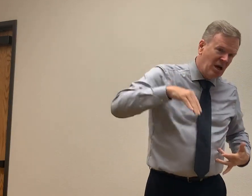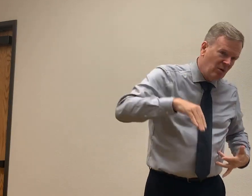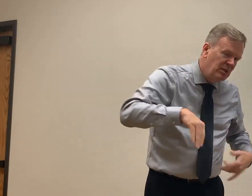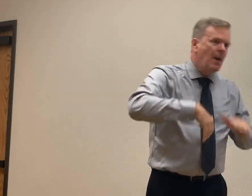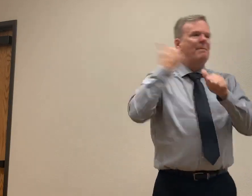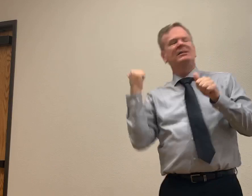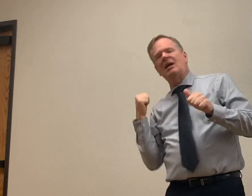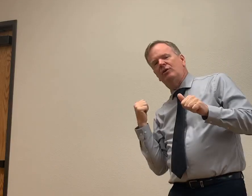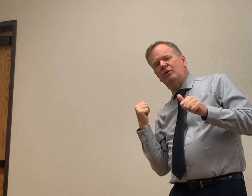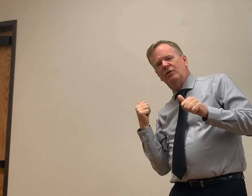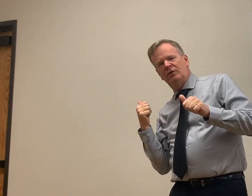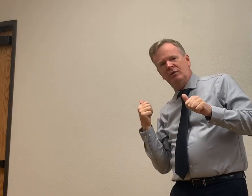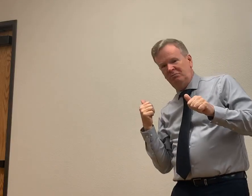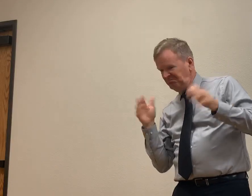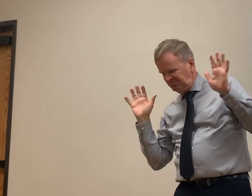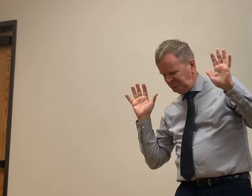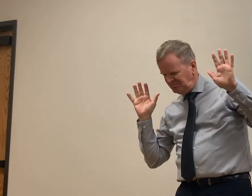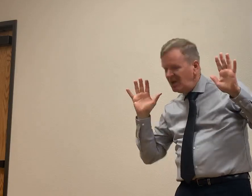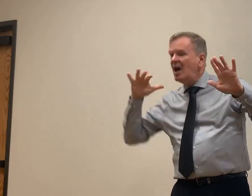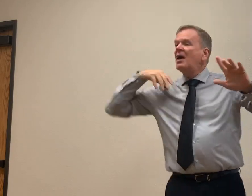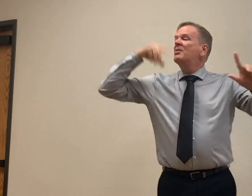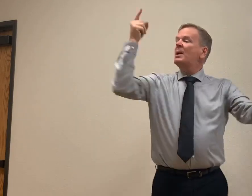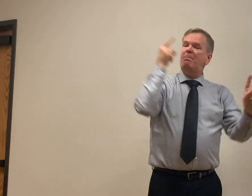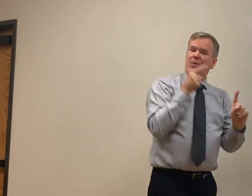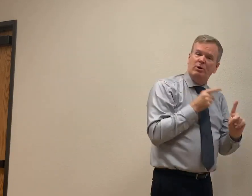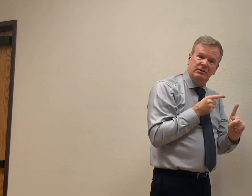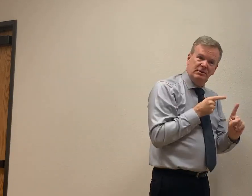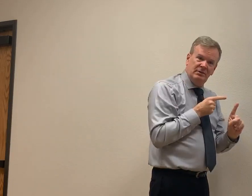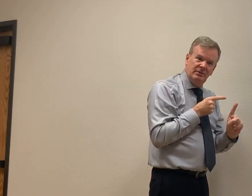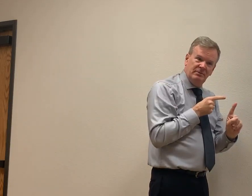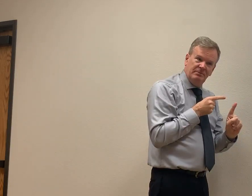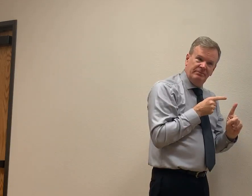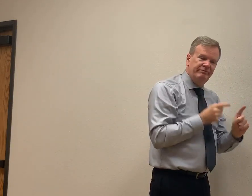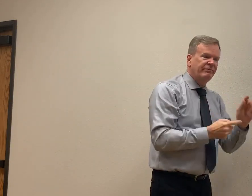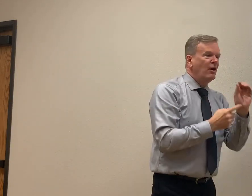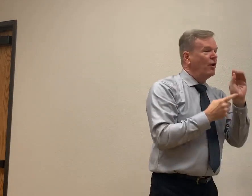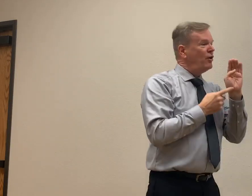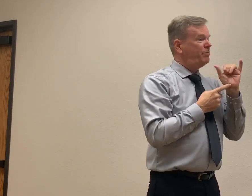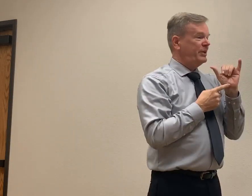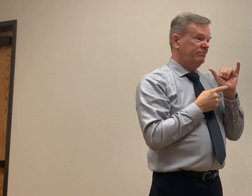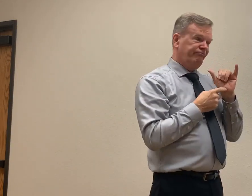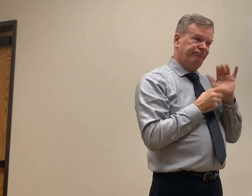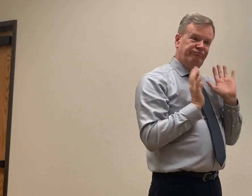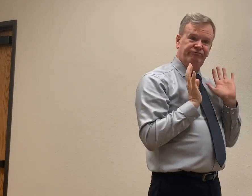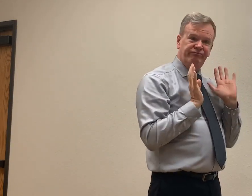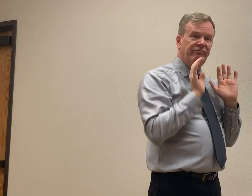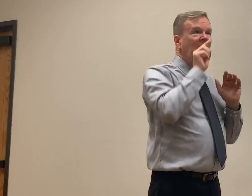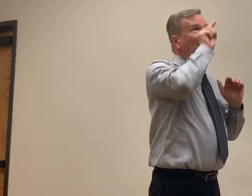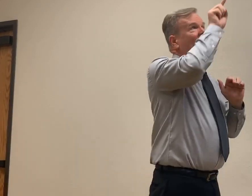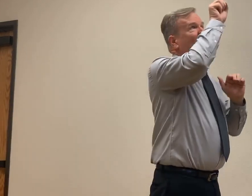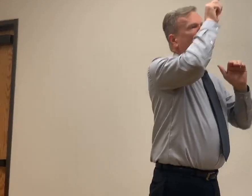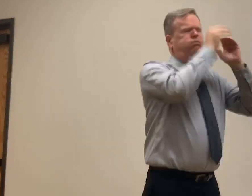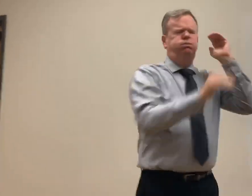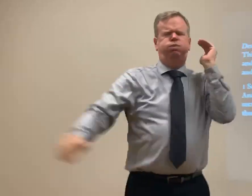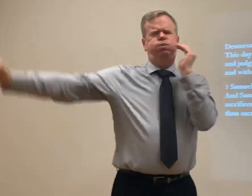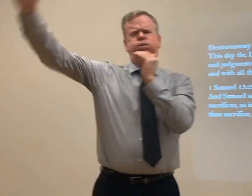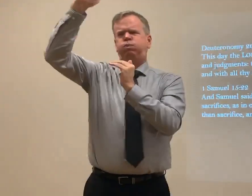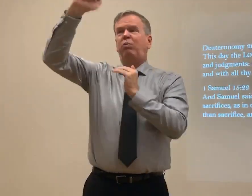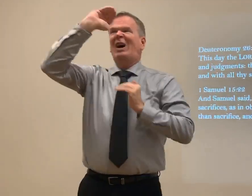depressed. Backslid. The point of that story is you need to obey. He